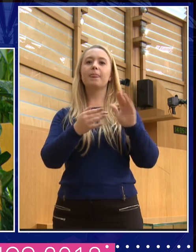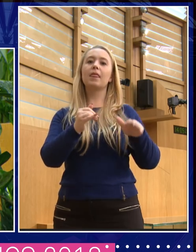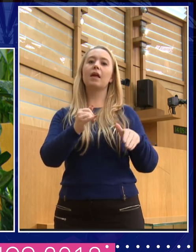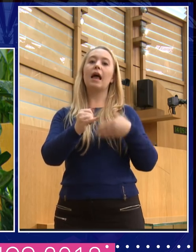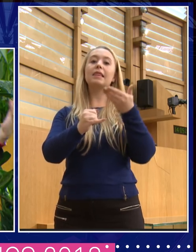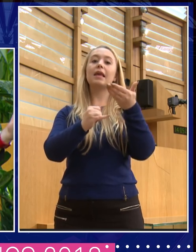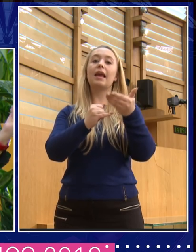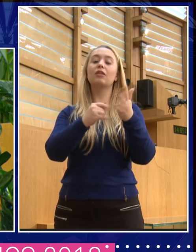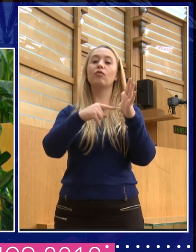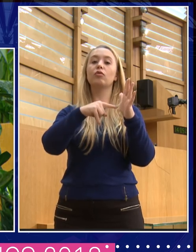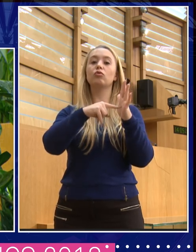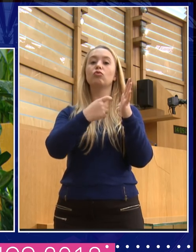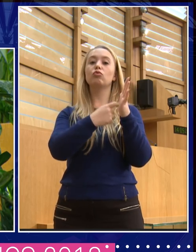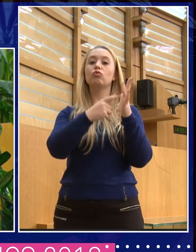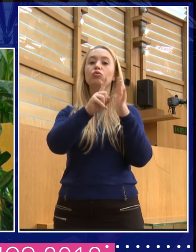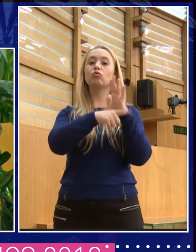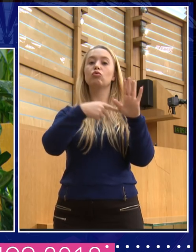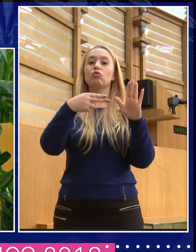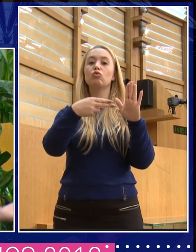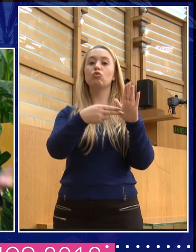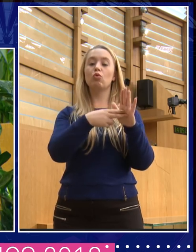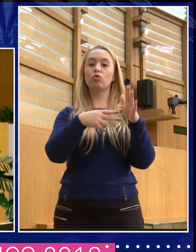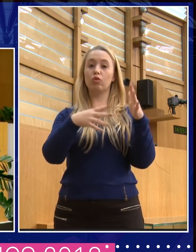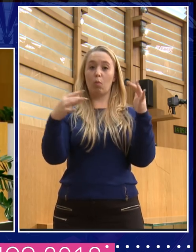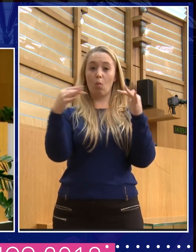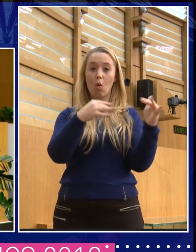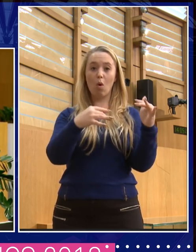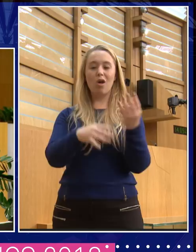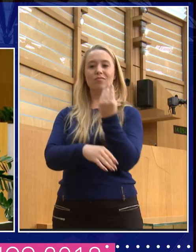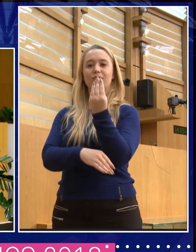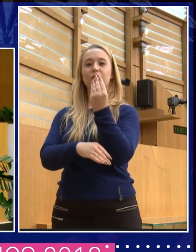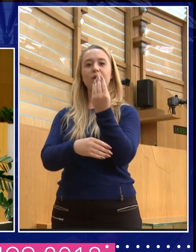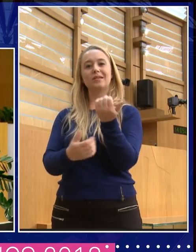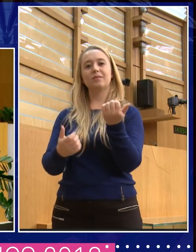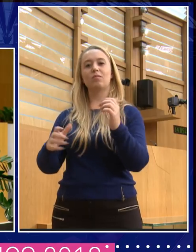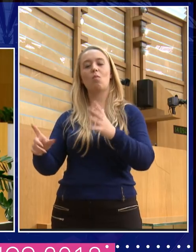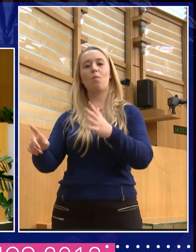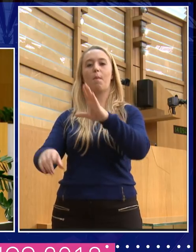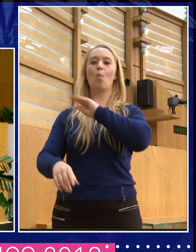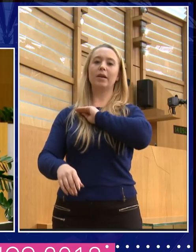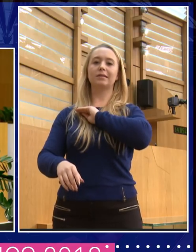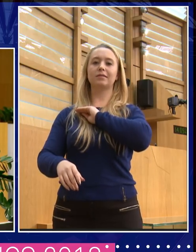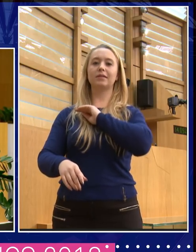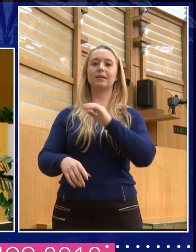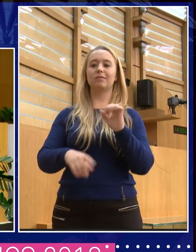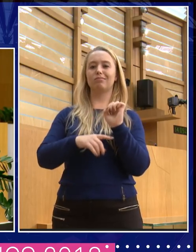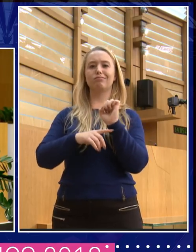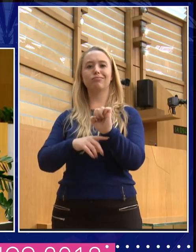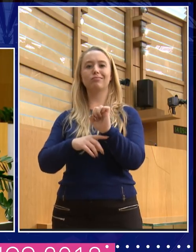War, the Greeks have beat Troy, but the Greek heroes are having a very hard time getting home.